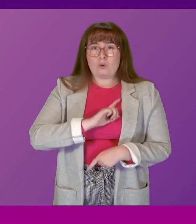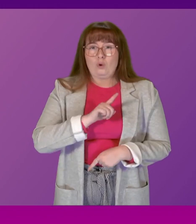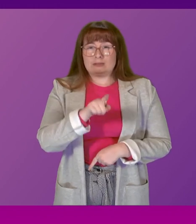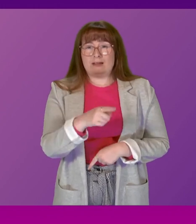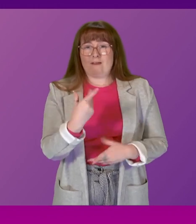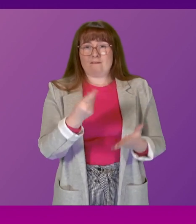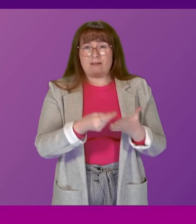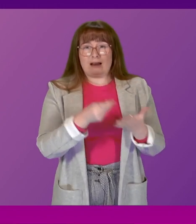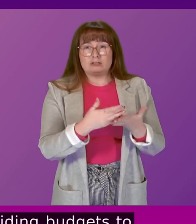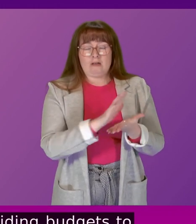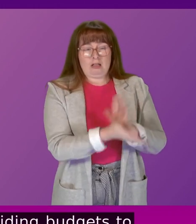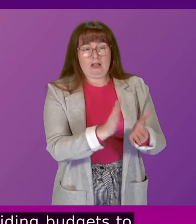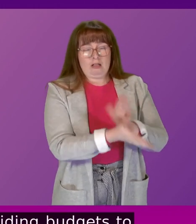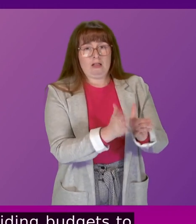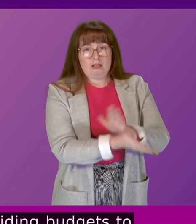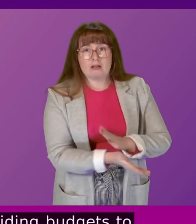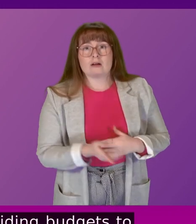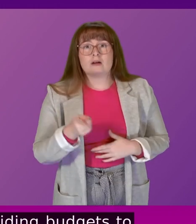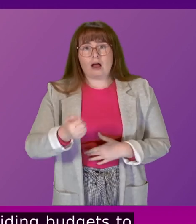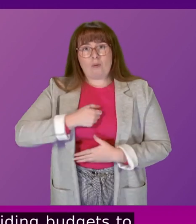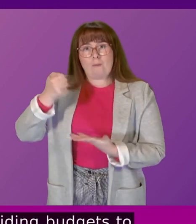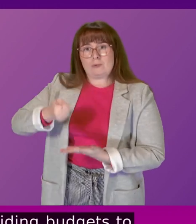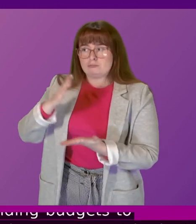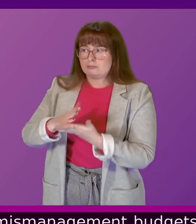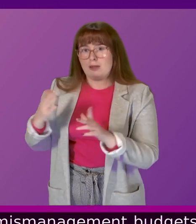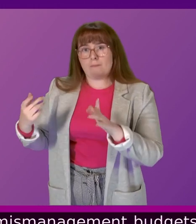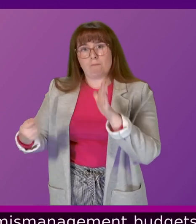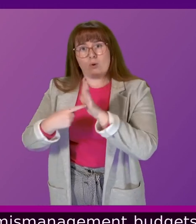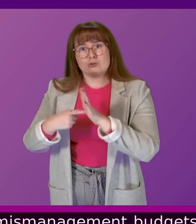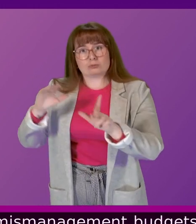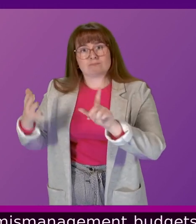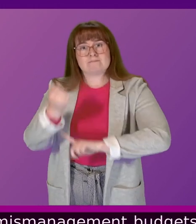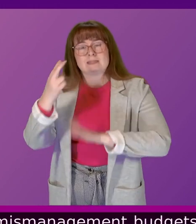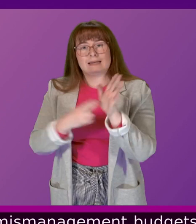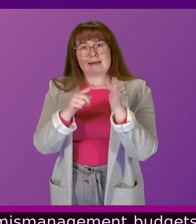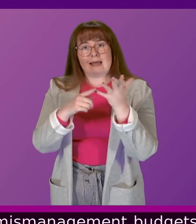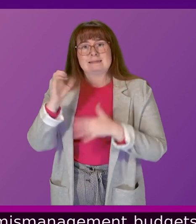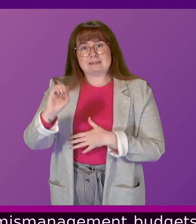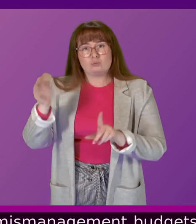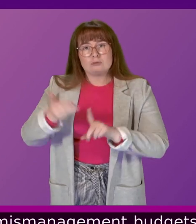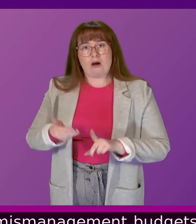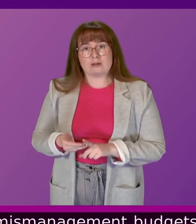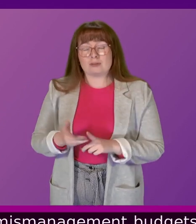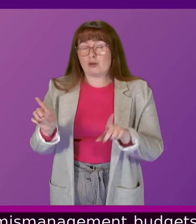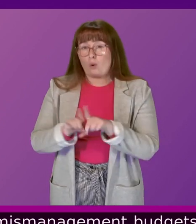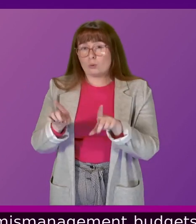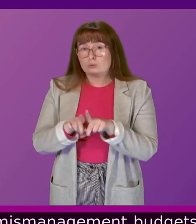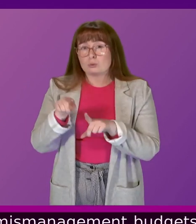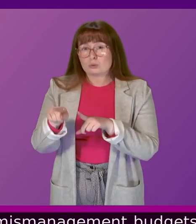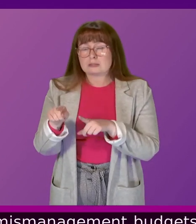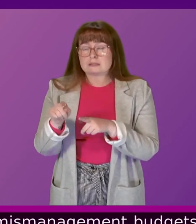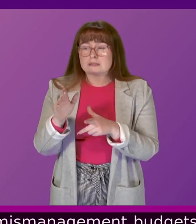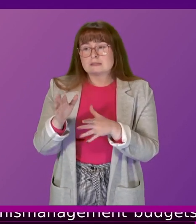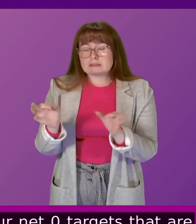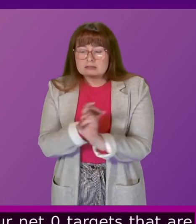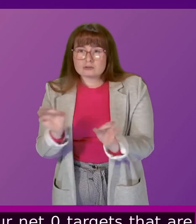mismanagement. Budgets that are essential to meeting our net zero targets. They're also kicking the can down the road as to